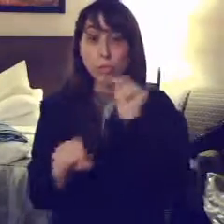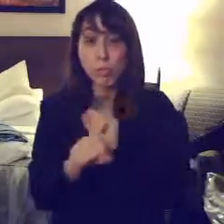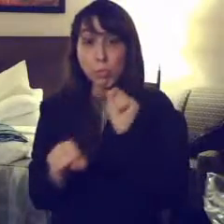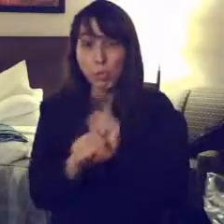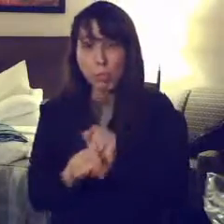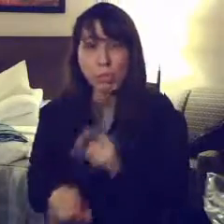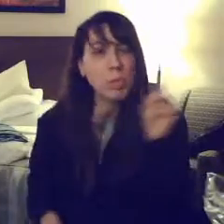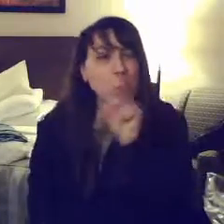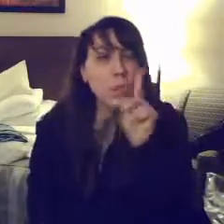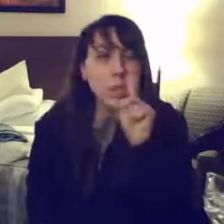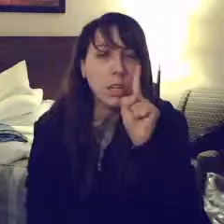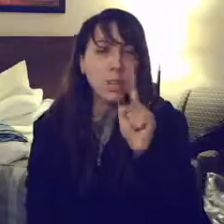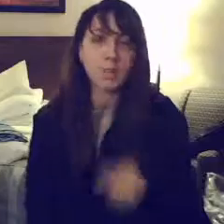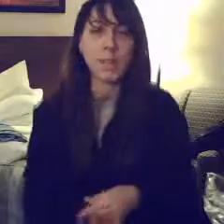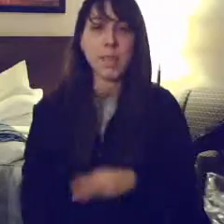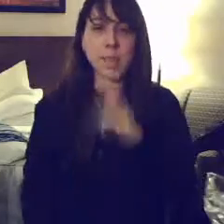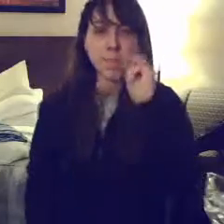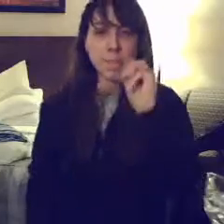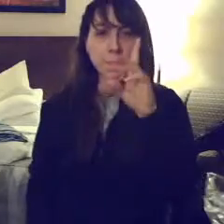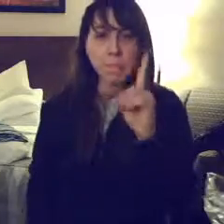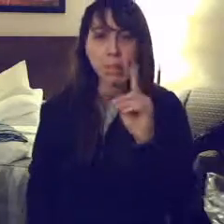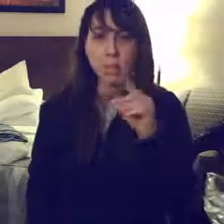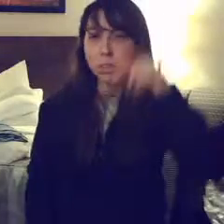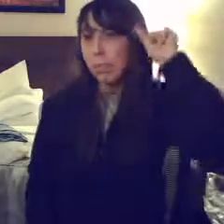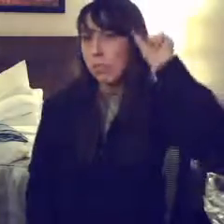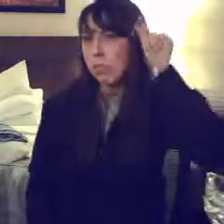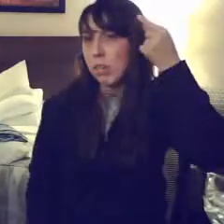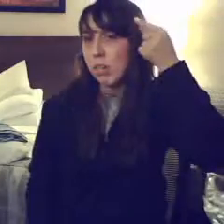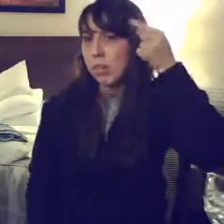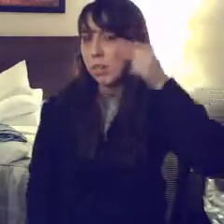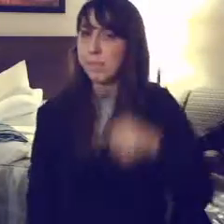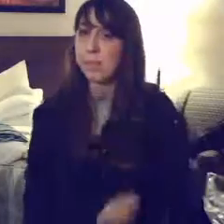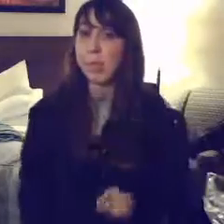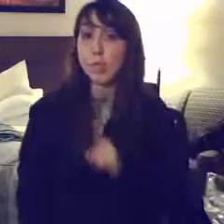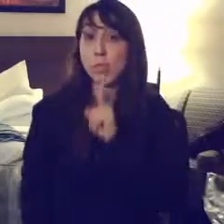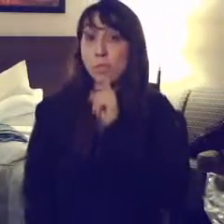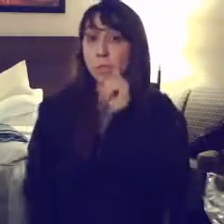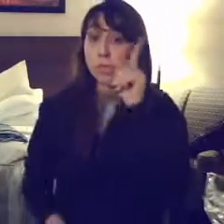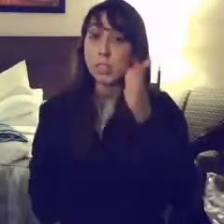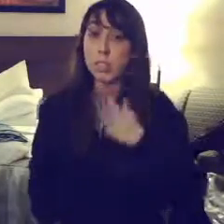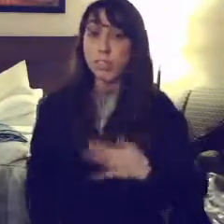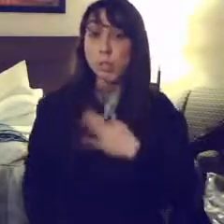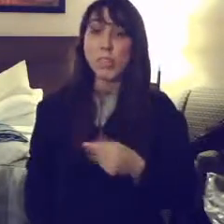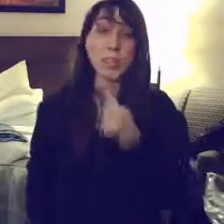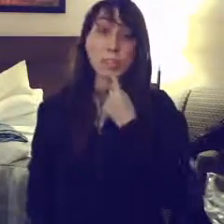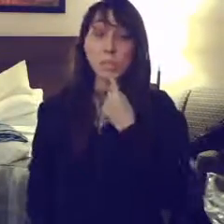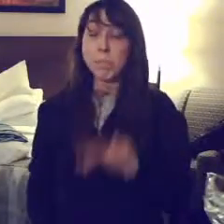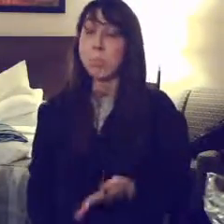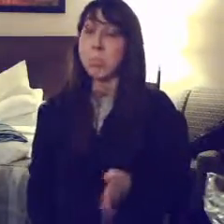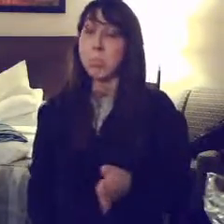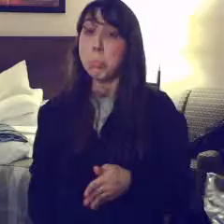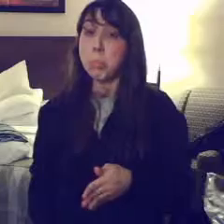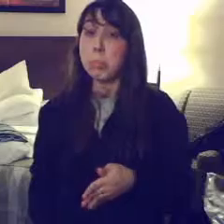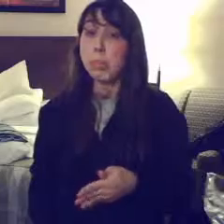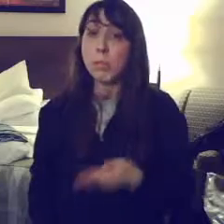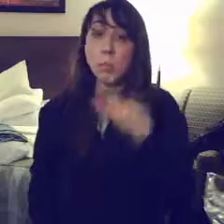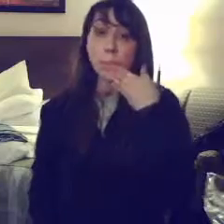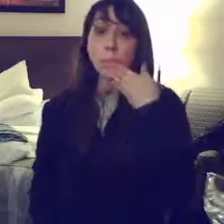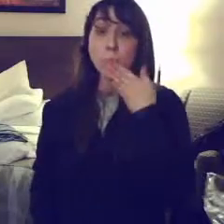didn't do what we do to ever expect anything like this. You know, we just did it because we love people and care about them and want to comfort them